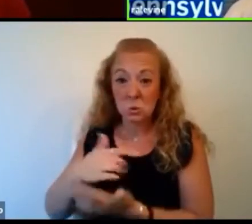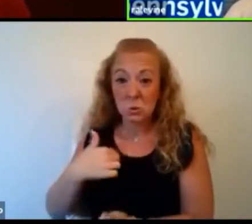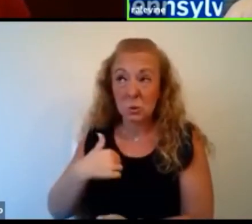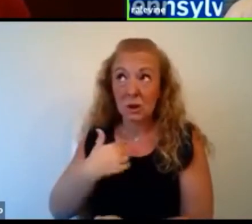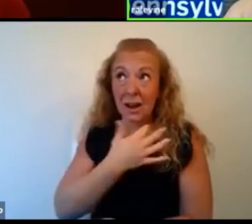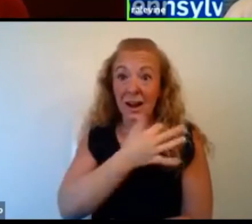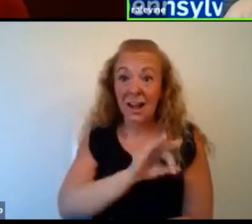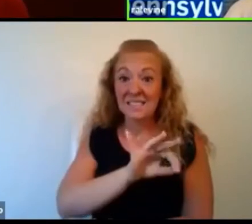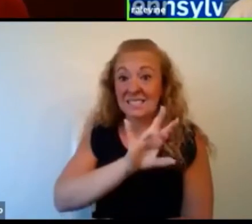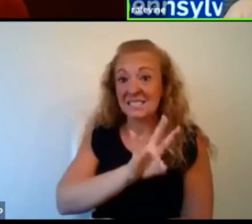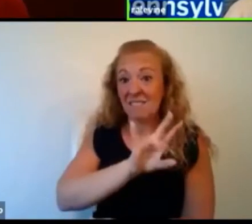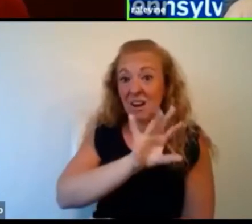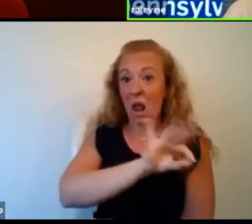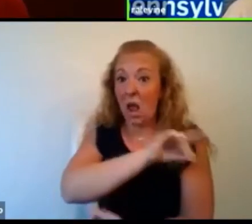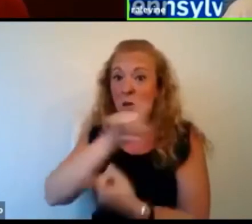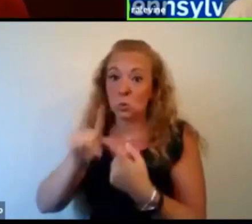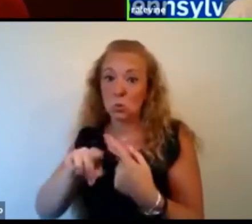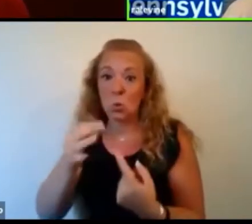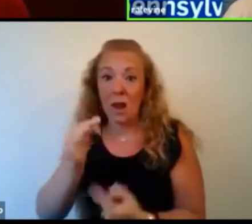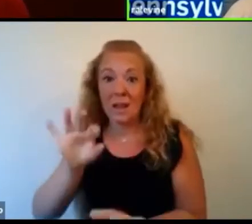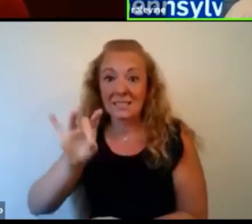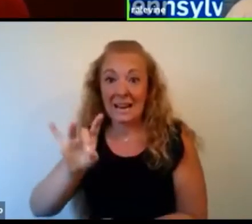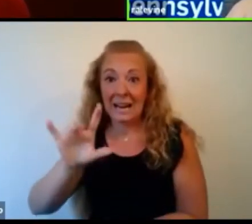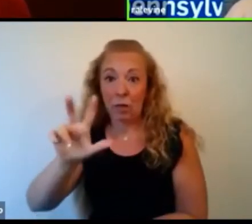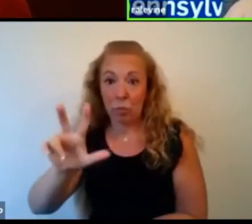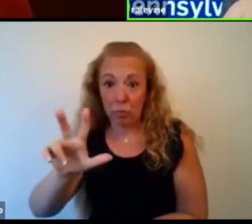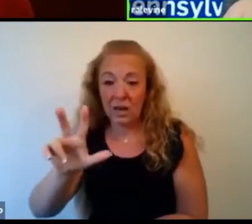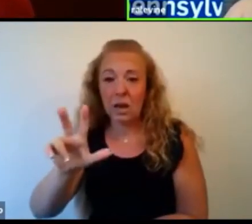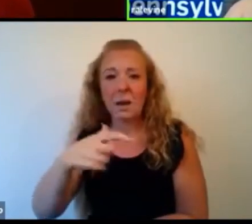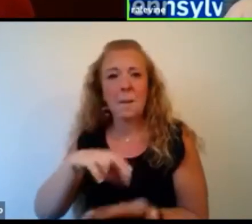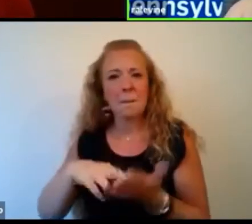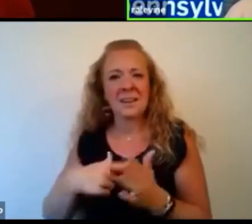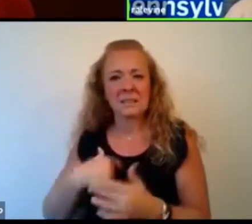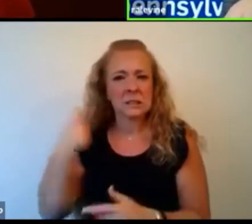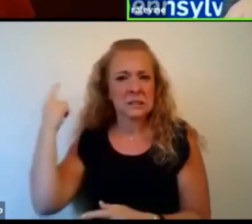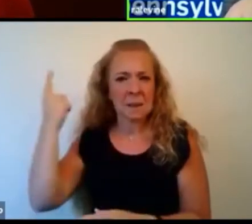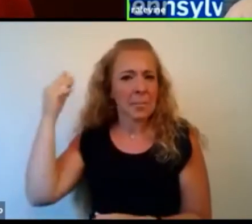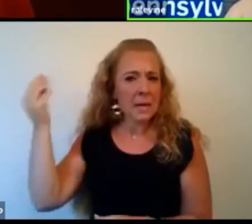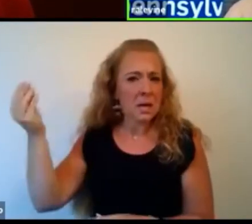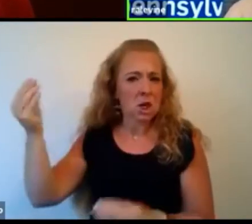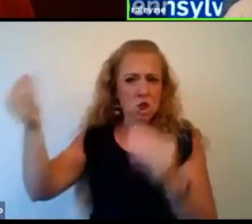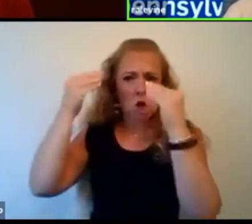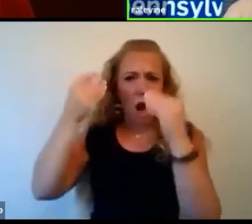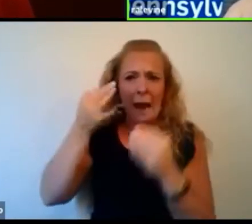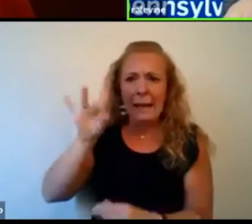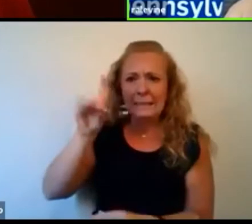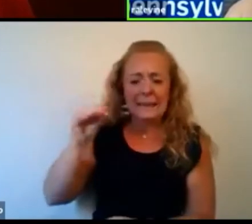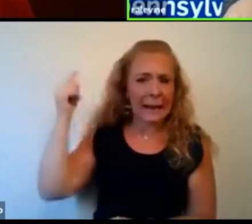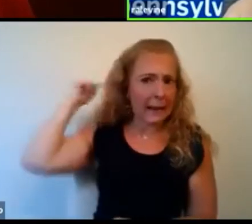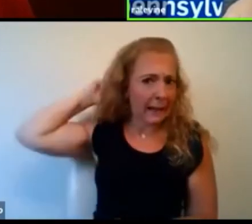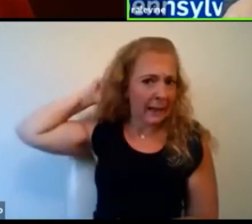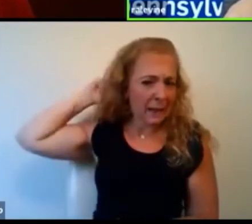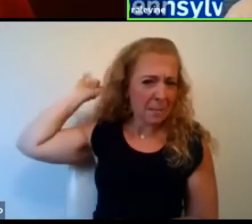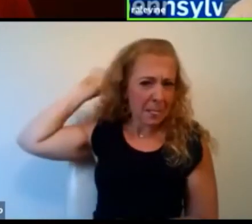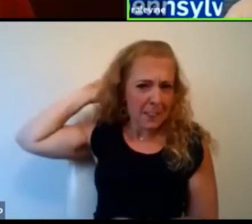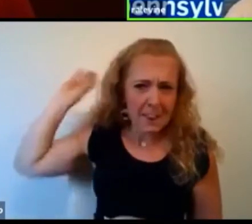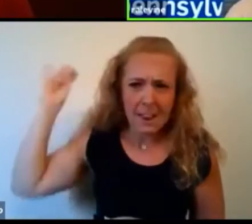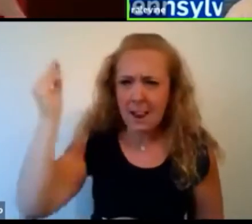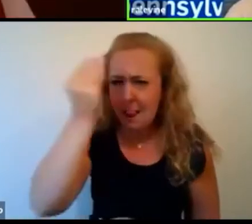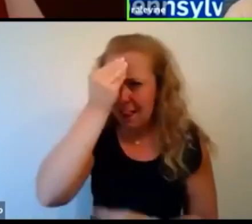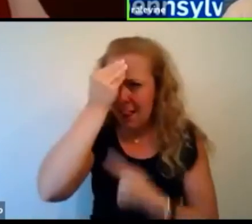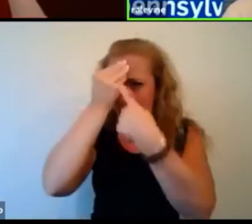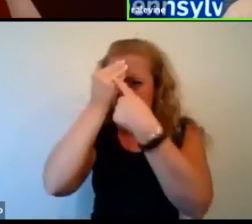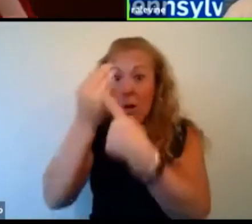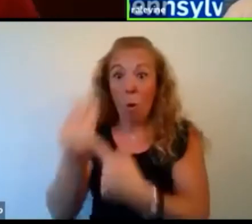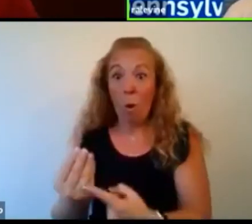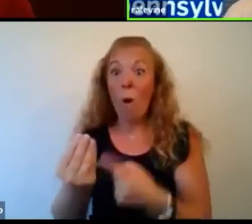1979 to 1983. And so I remember things that I was taught 1980. That's like, that's where, how I know this. I